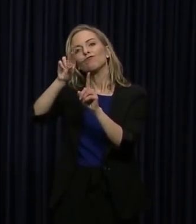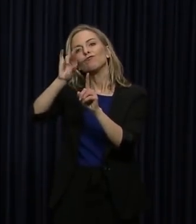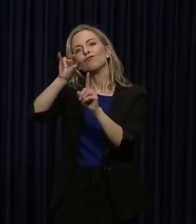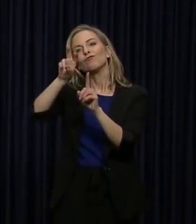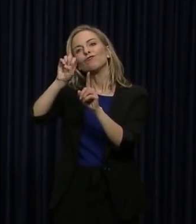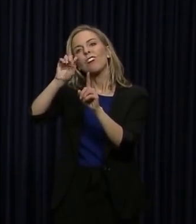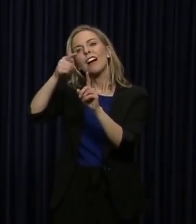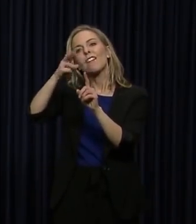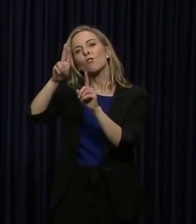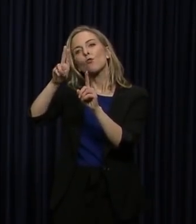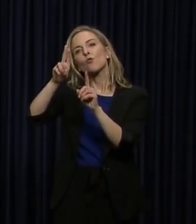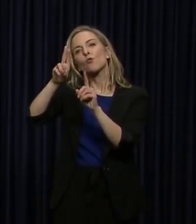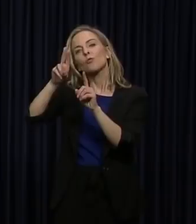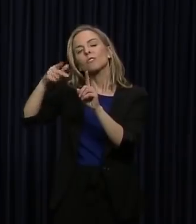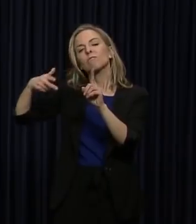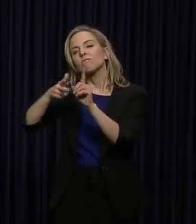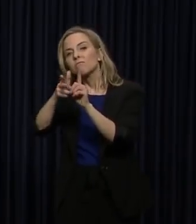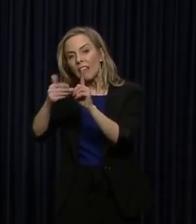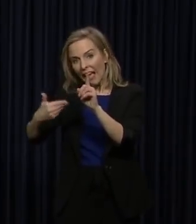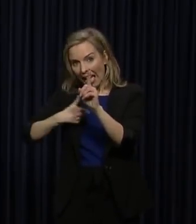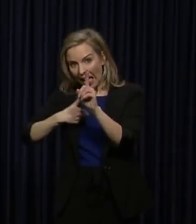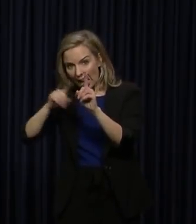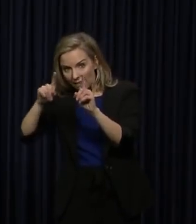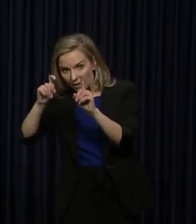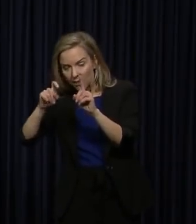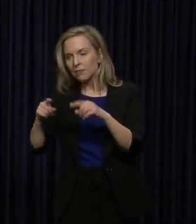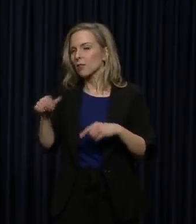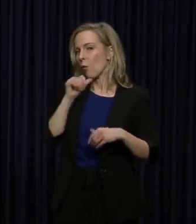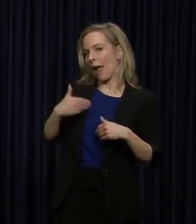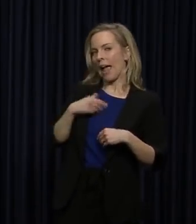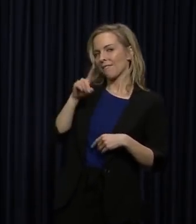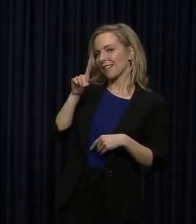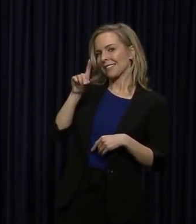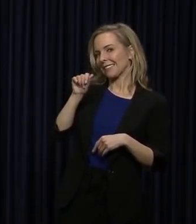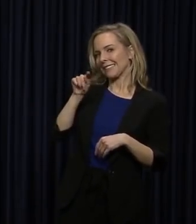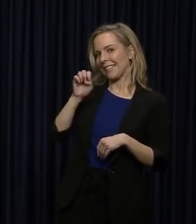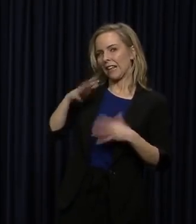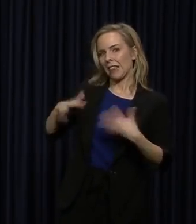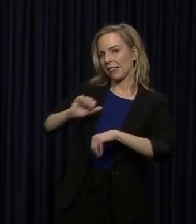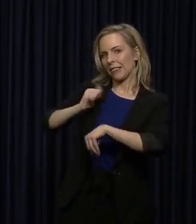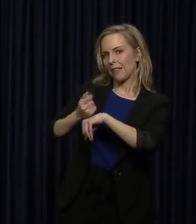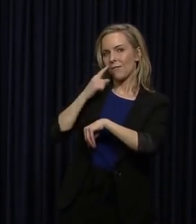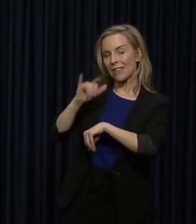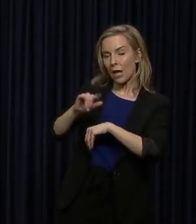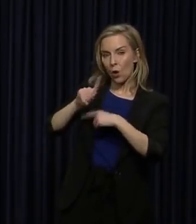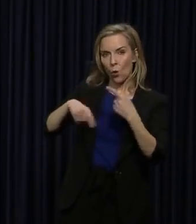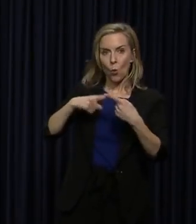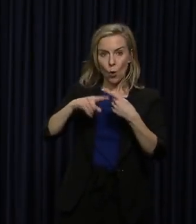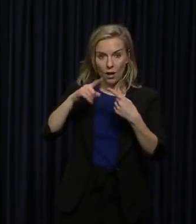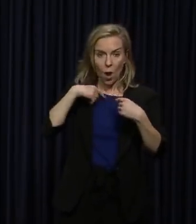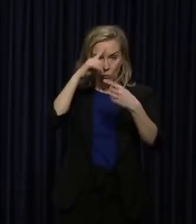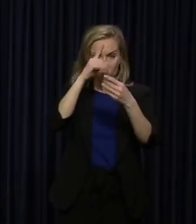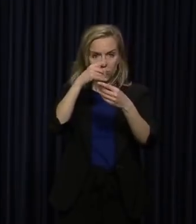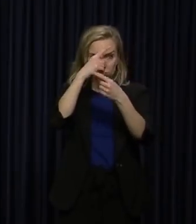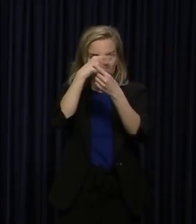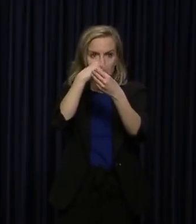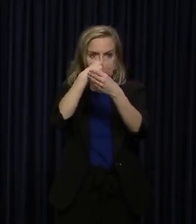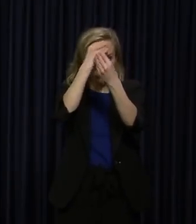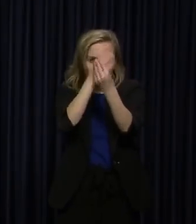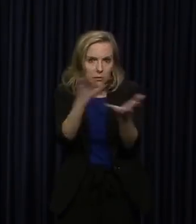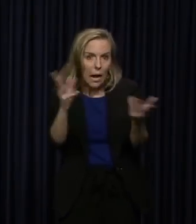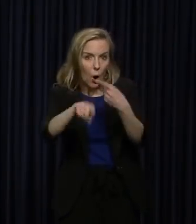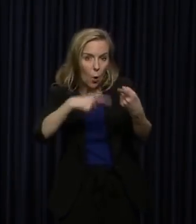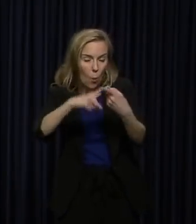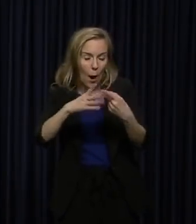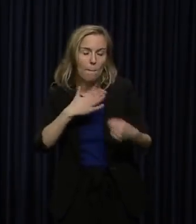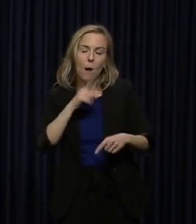We don't have a date for that. We will deal with our situation on the ground until it is available. And my pledge to you is the